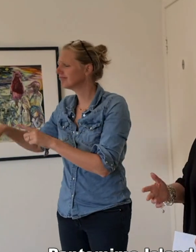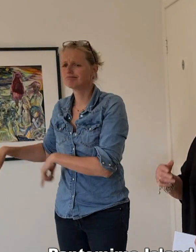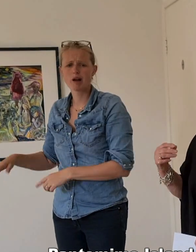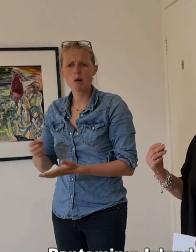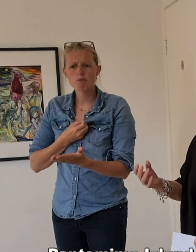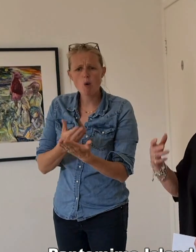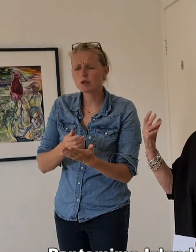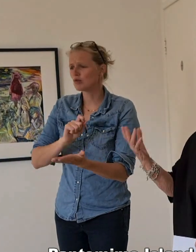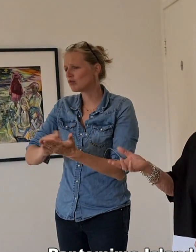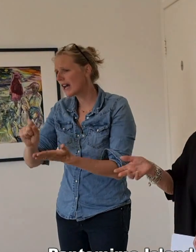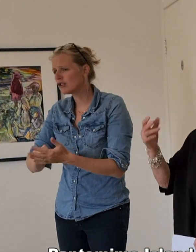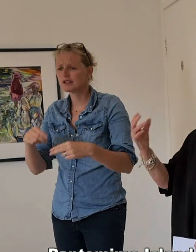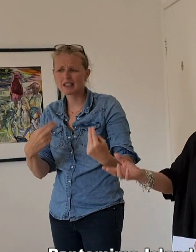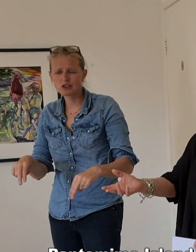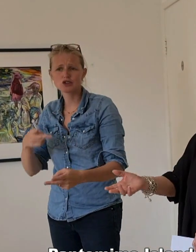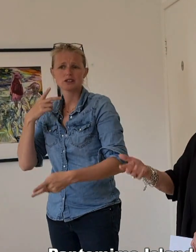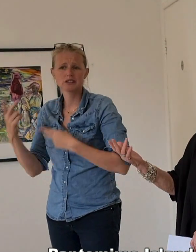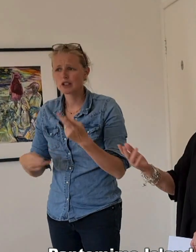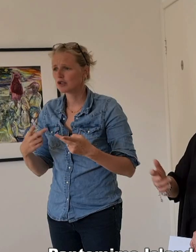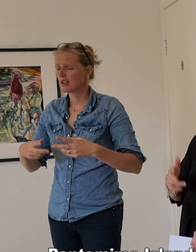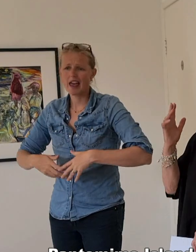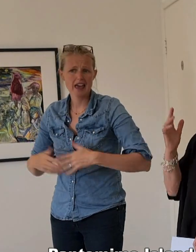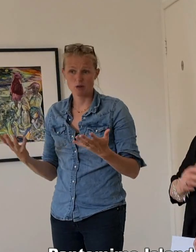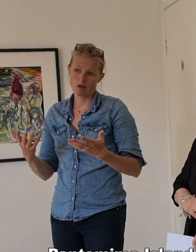writers, dancers, singers, and obviously fine artists.